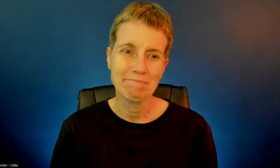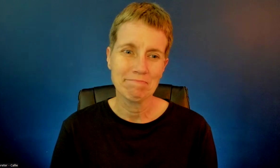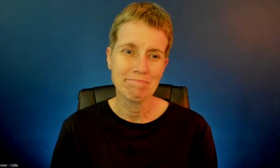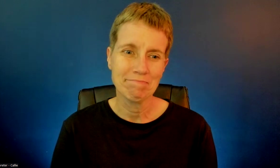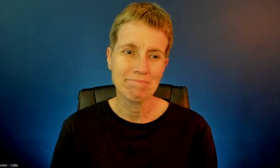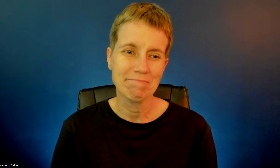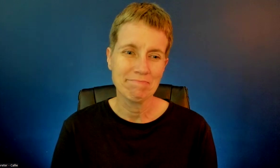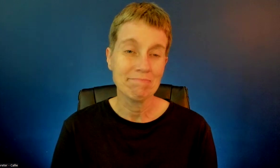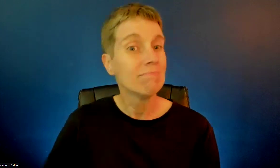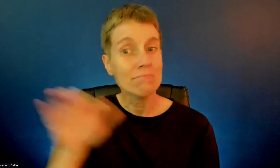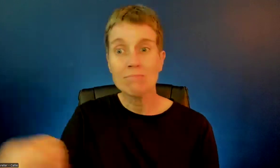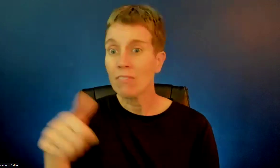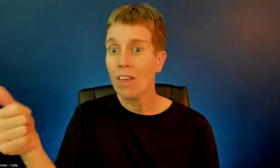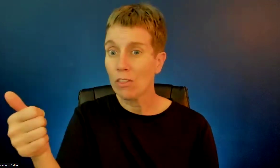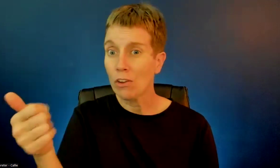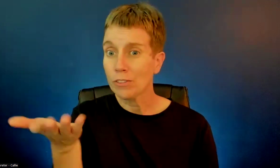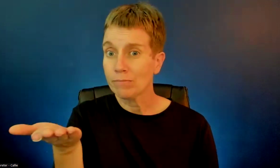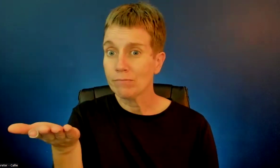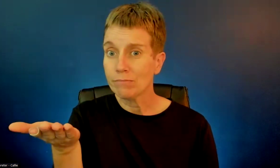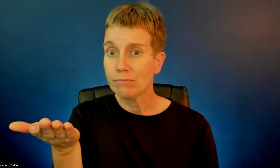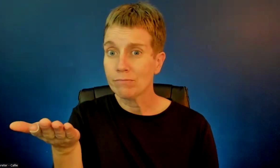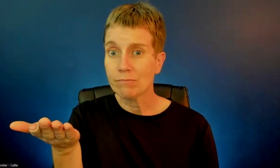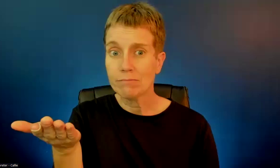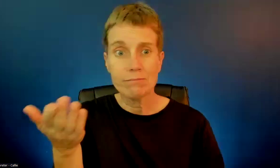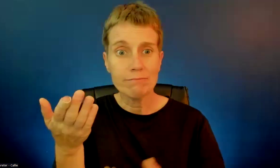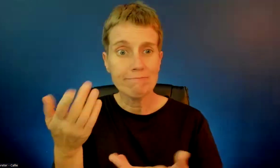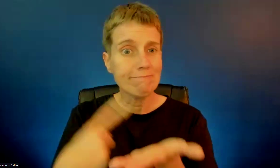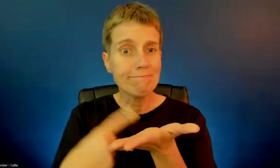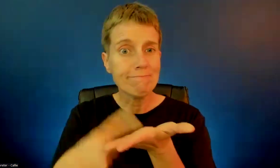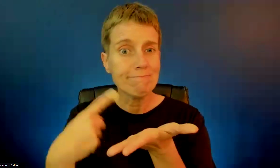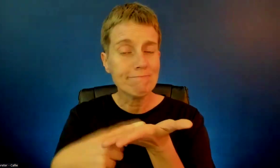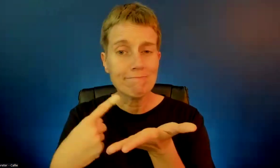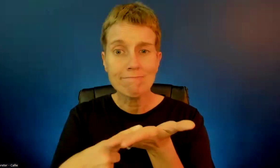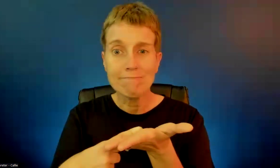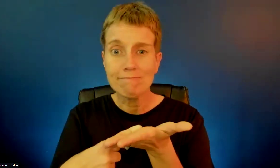Are there any other items of business that we need to address?